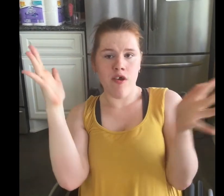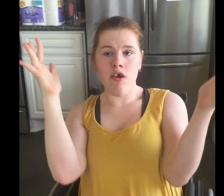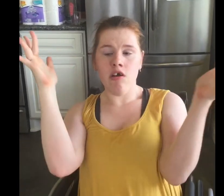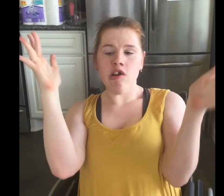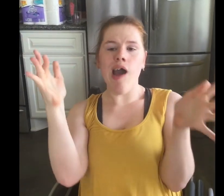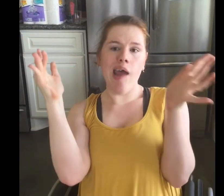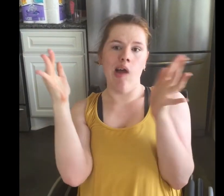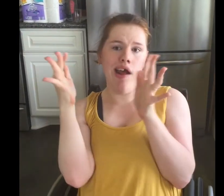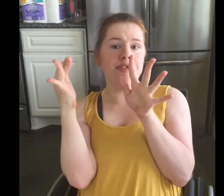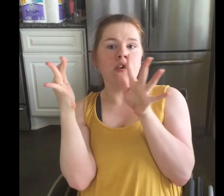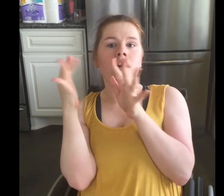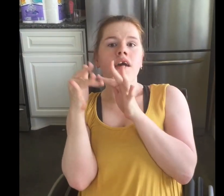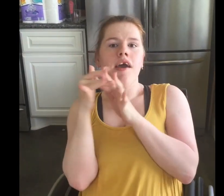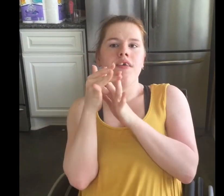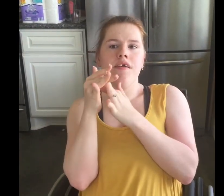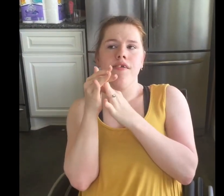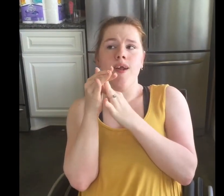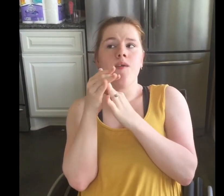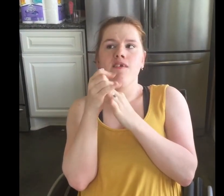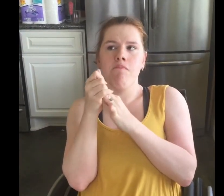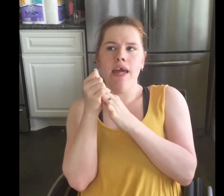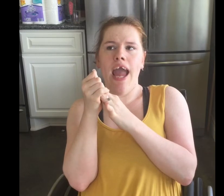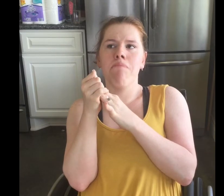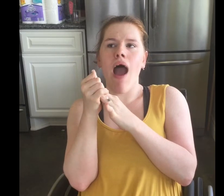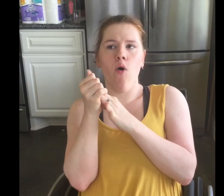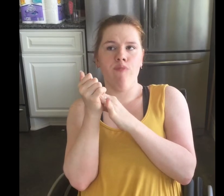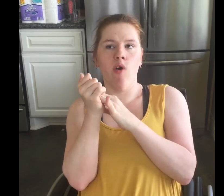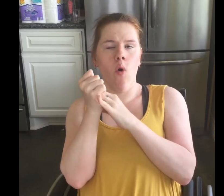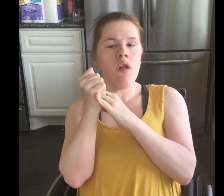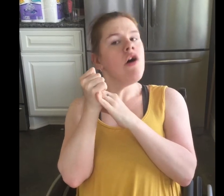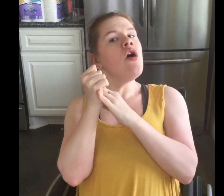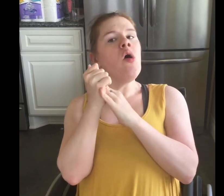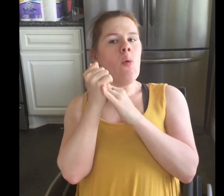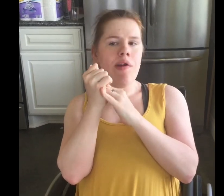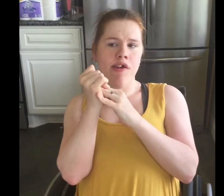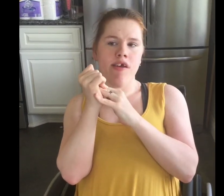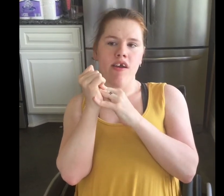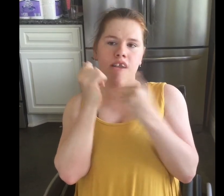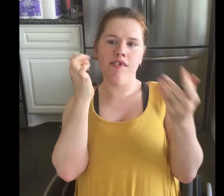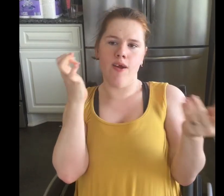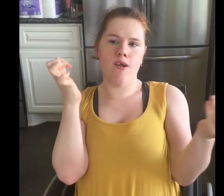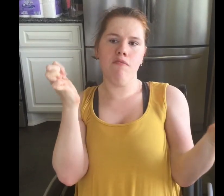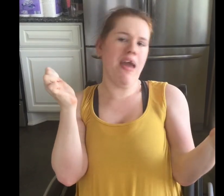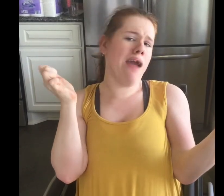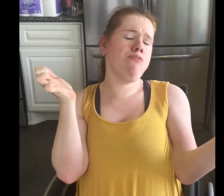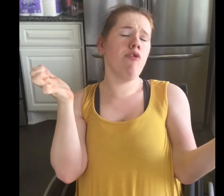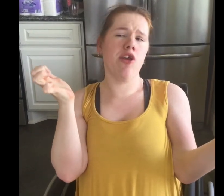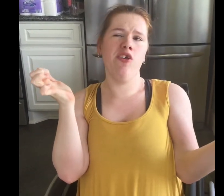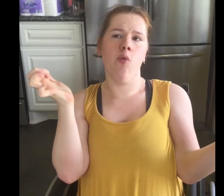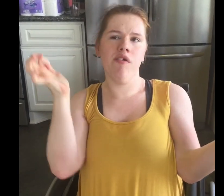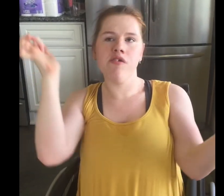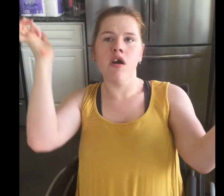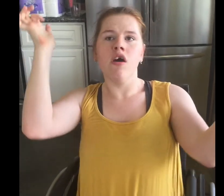guidelines, it's considered to be a power fuel, which is considered to be a protein source.